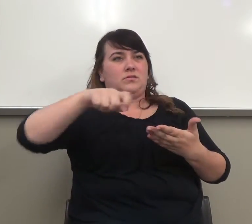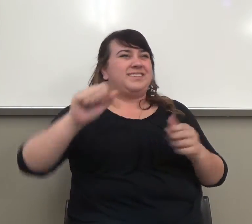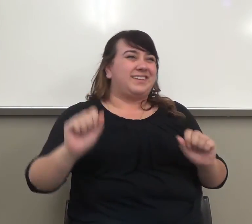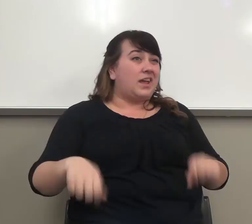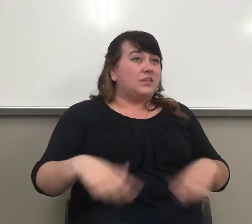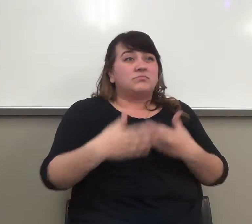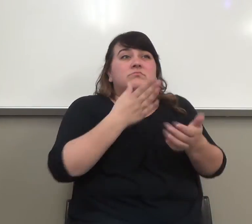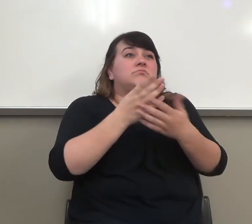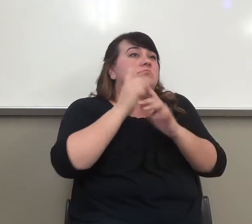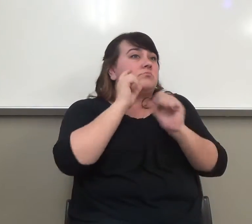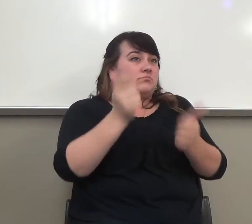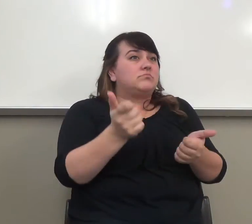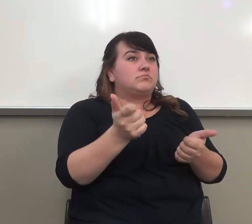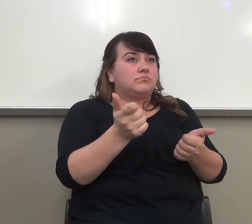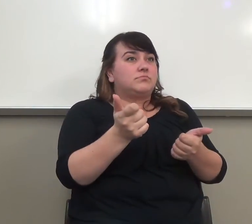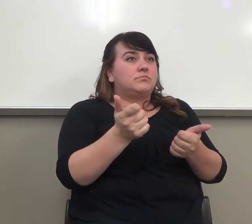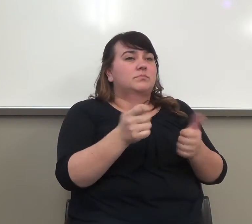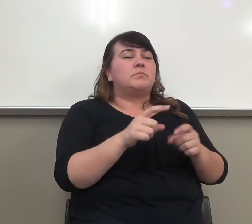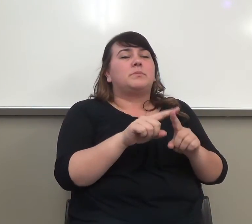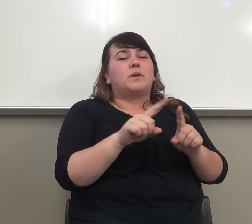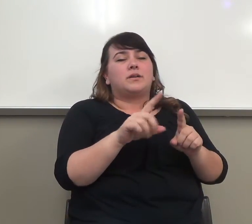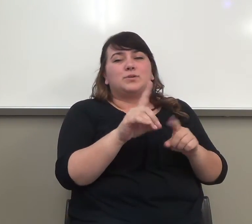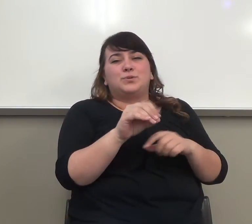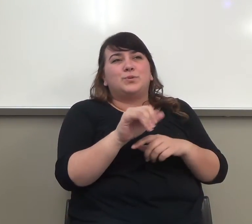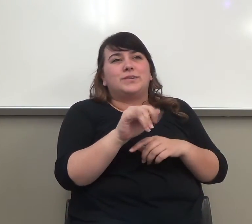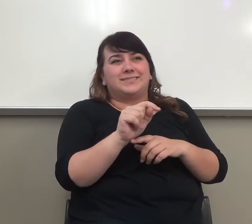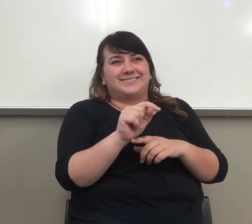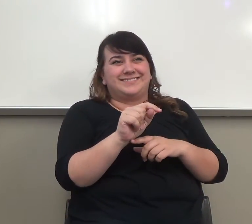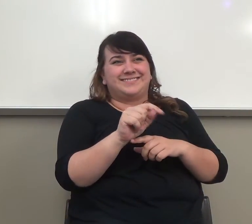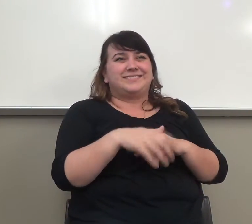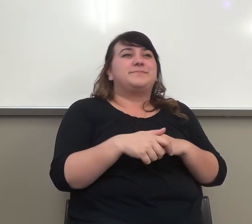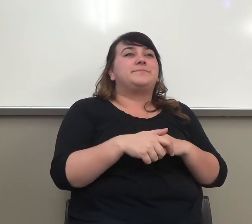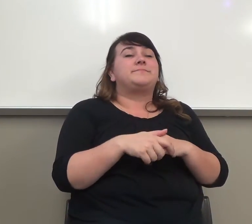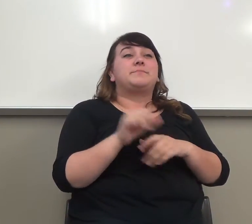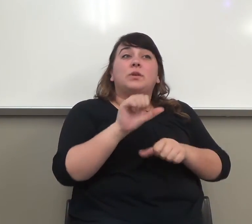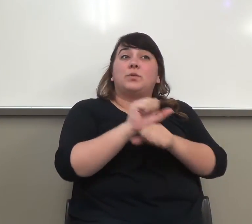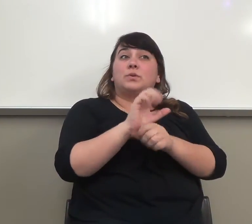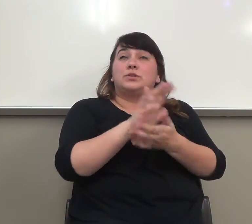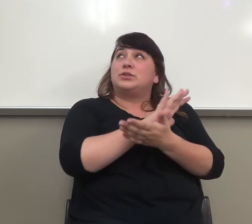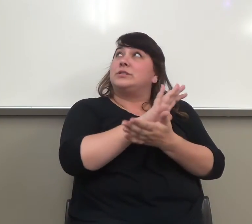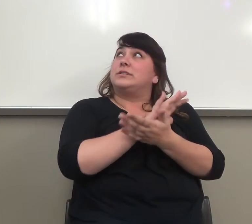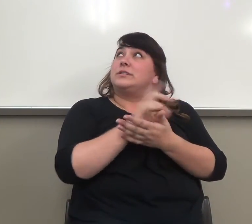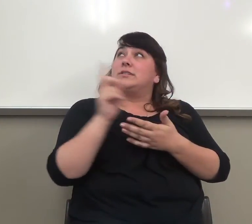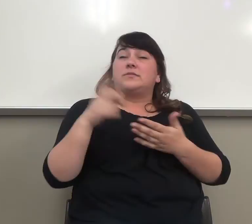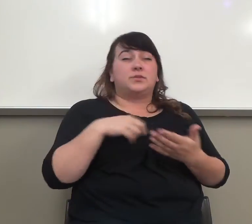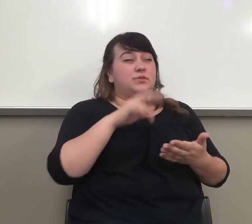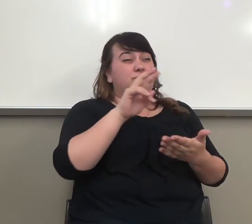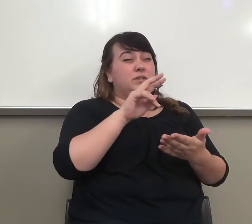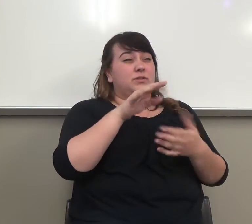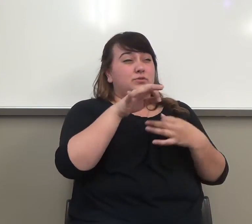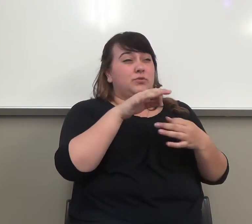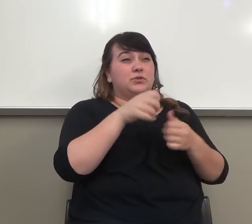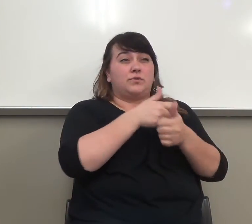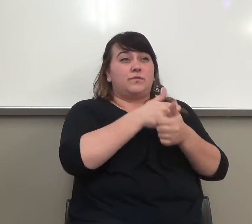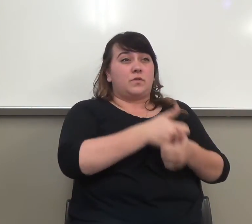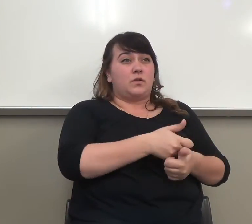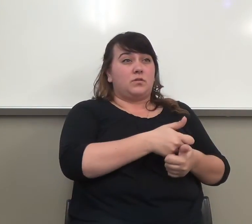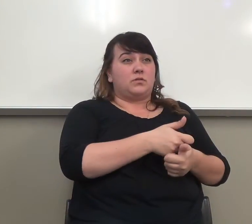So if, one of the things about these worksheets is, if you read all these directions and do them, you're not going have any trouble.